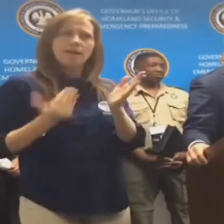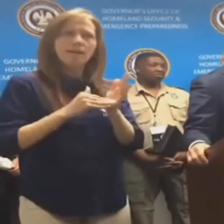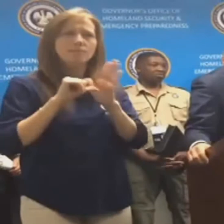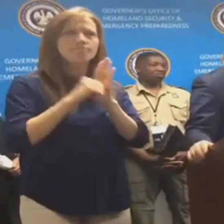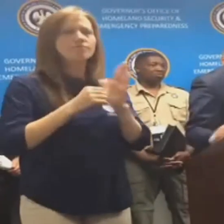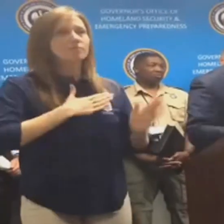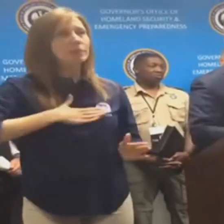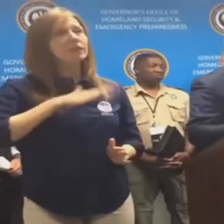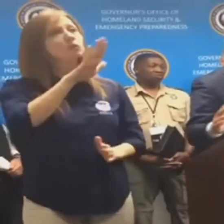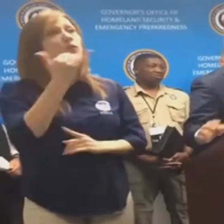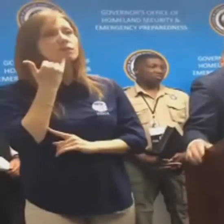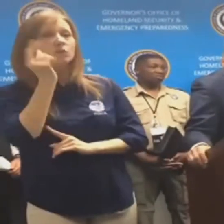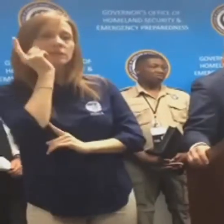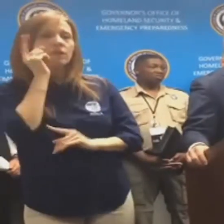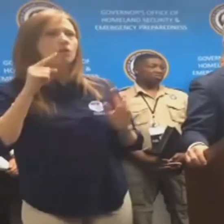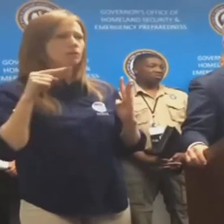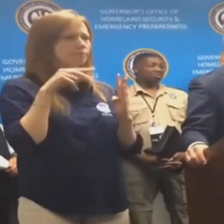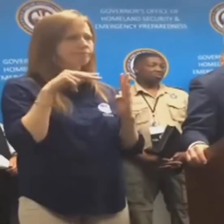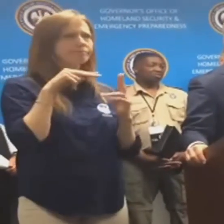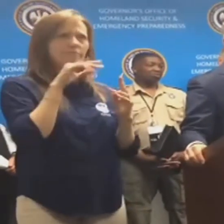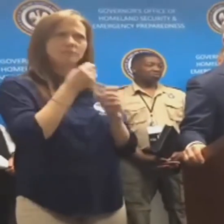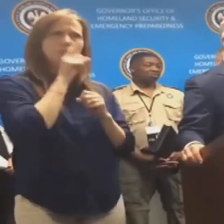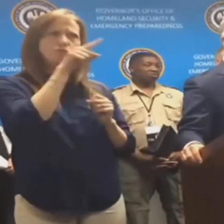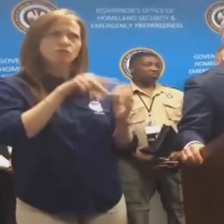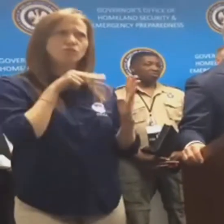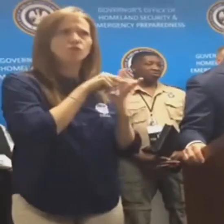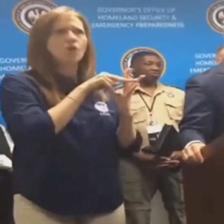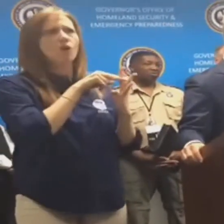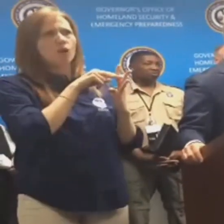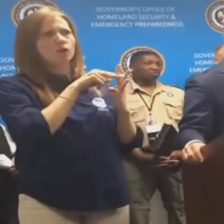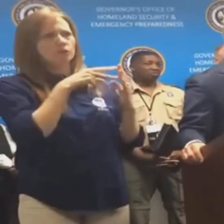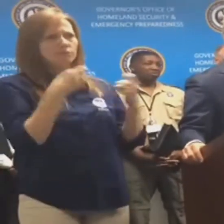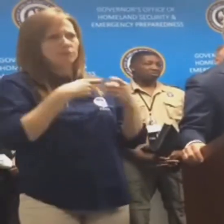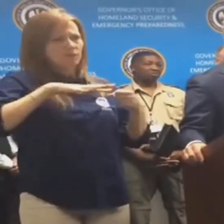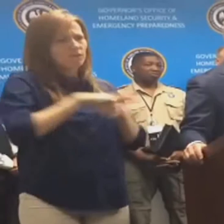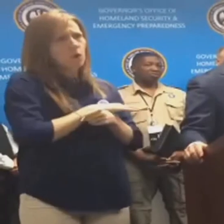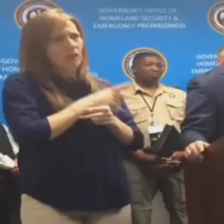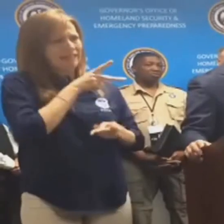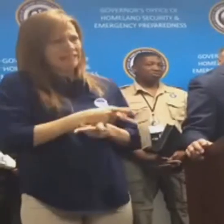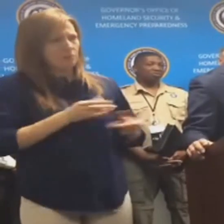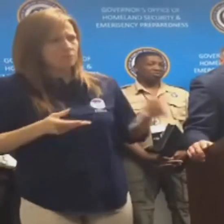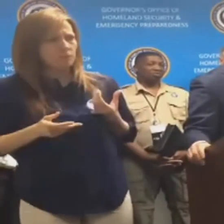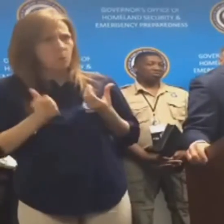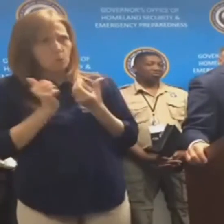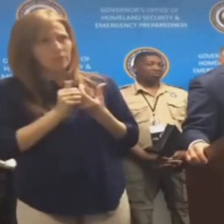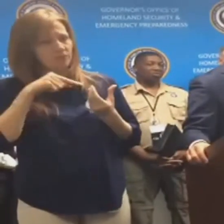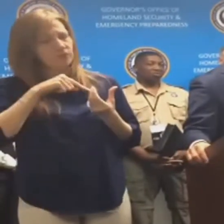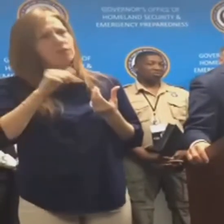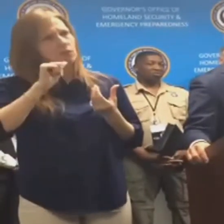asking everybody to leave your phones on tonight, keep them charged, and keep them close to you at all times throughout the night,